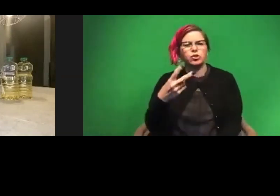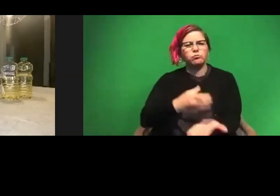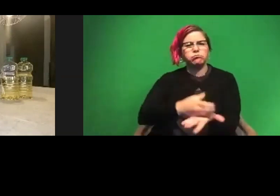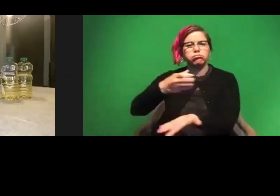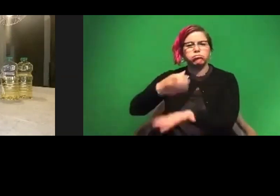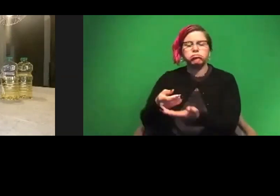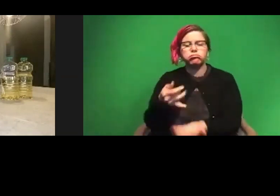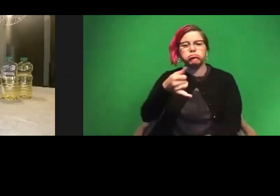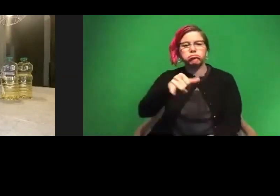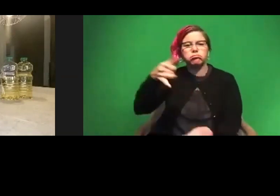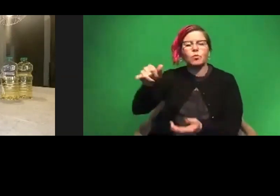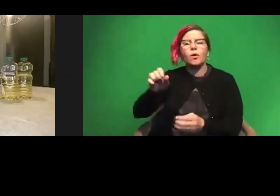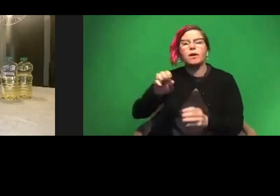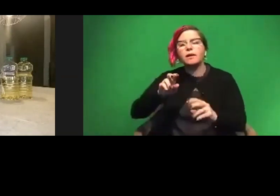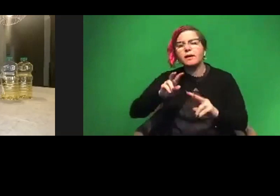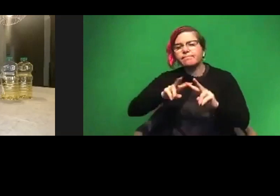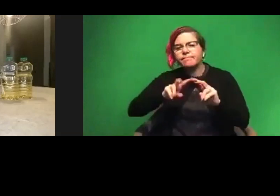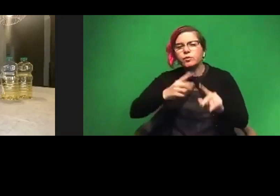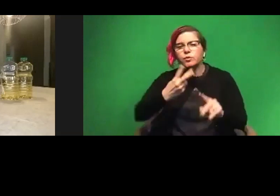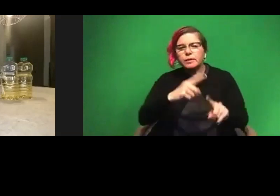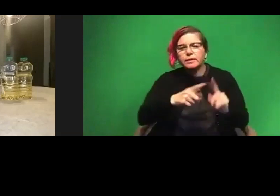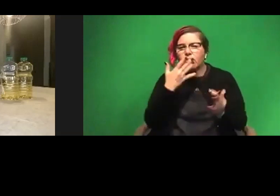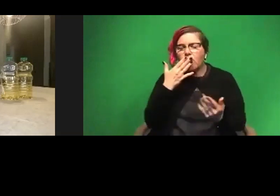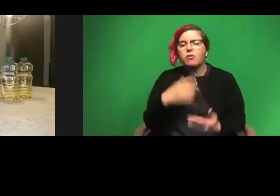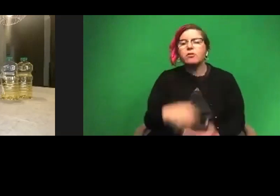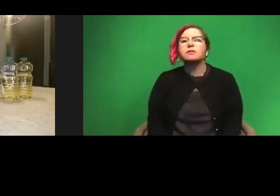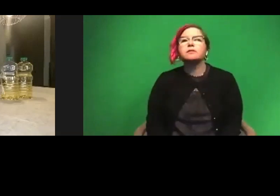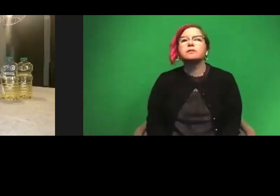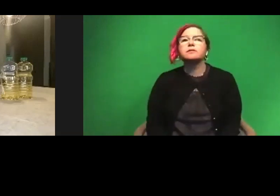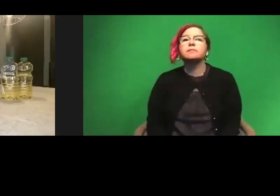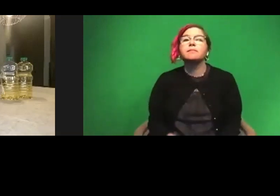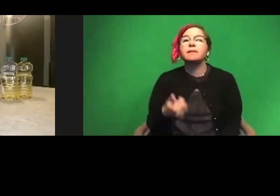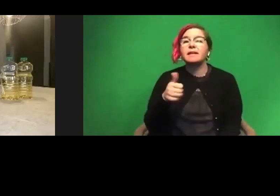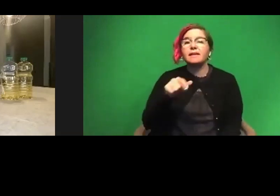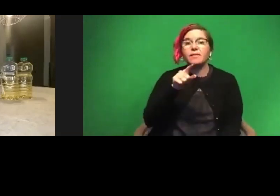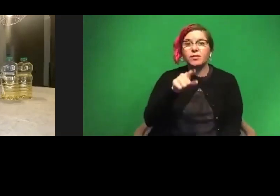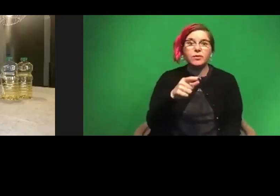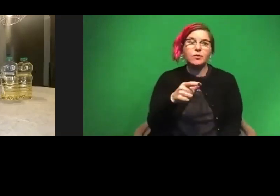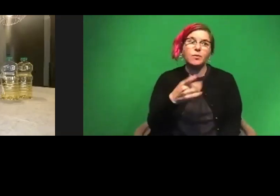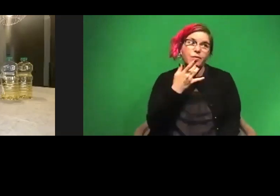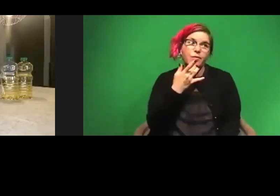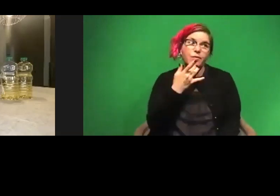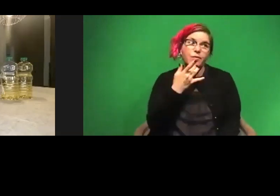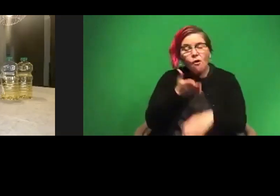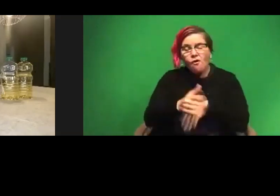explore two different colors just in case any of you out there bias and want to see one color more than the other.